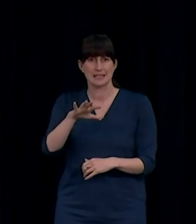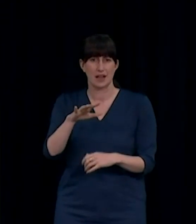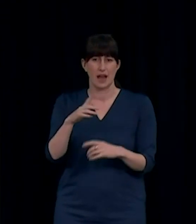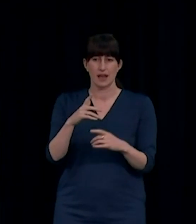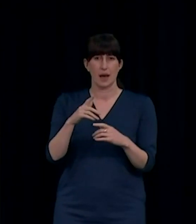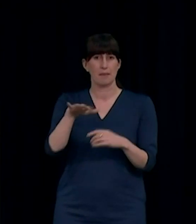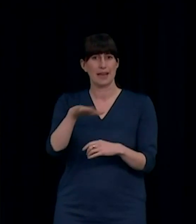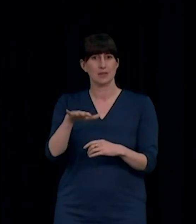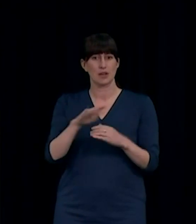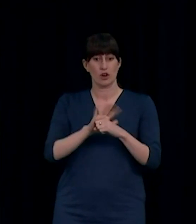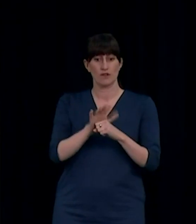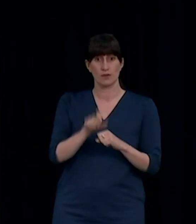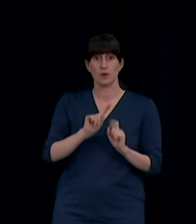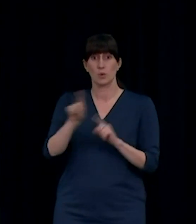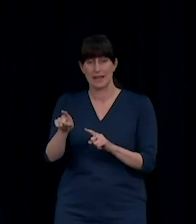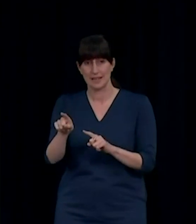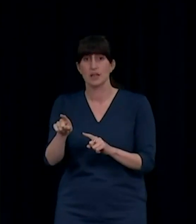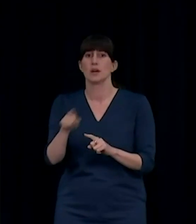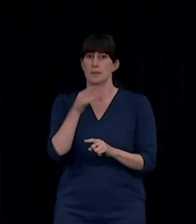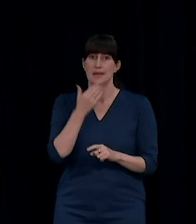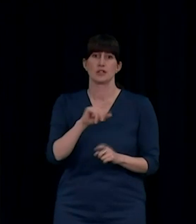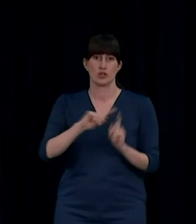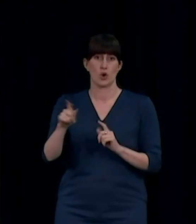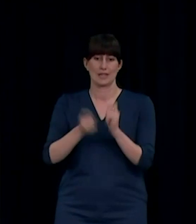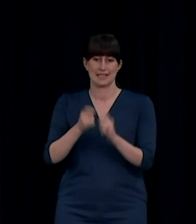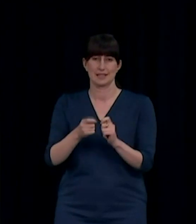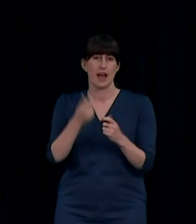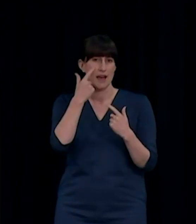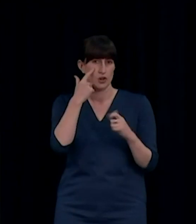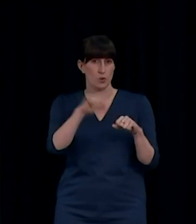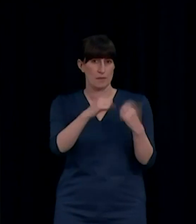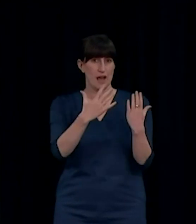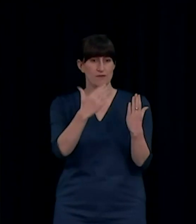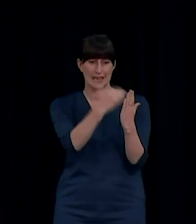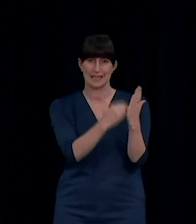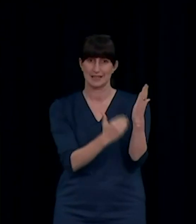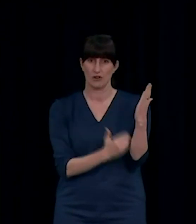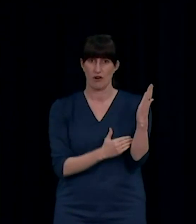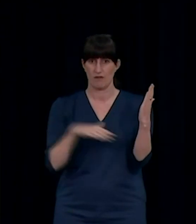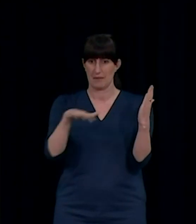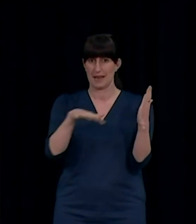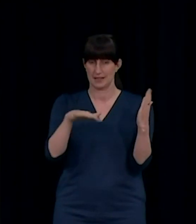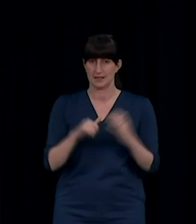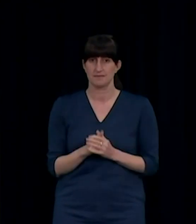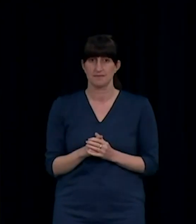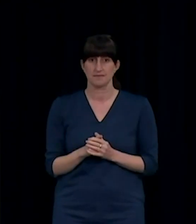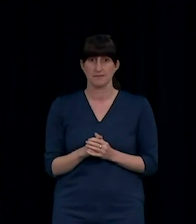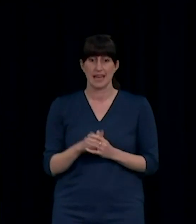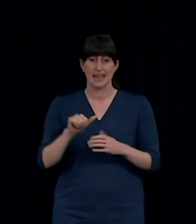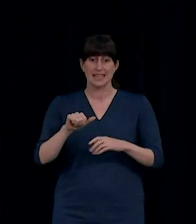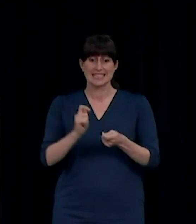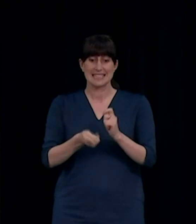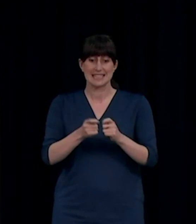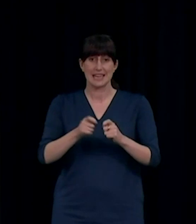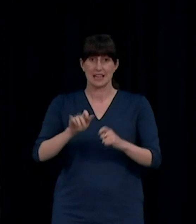daily and are on the Ministry's website. Testing centres in the region will be open extended hours today, and there will